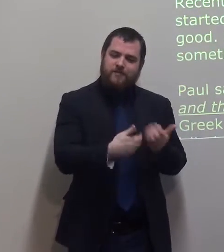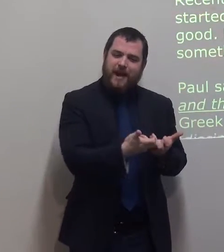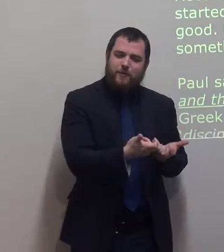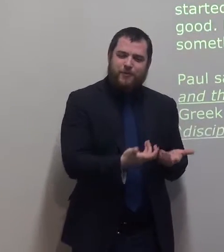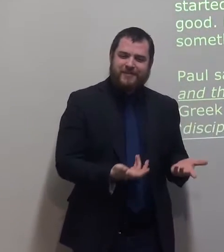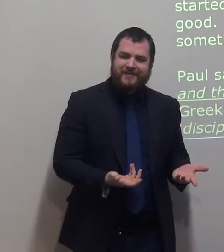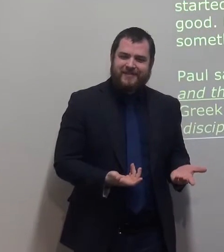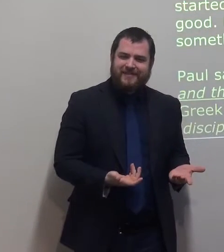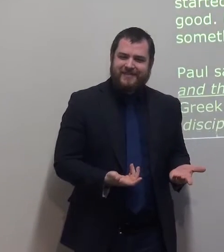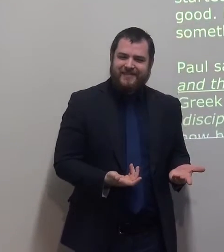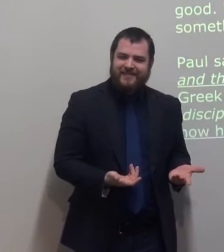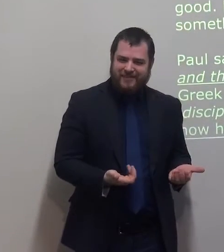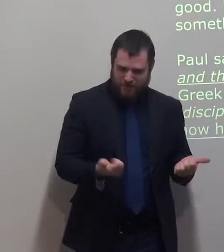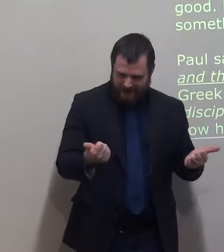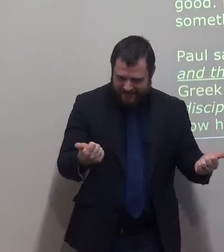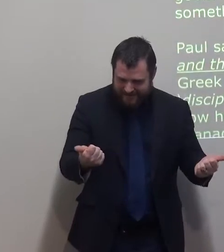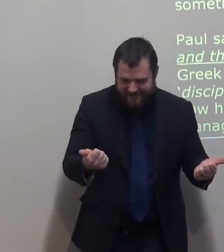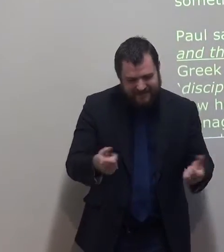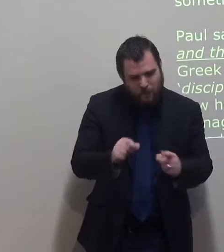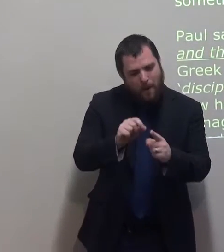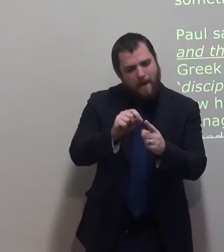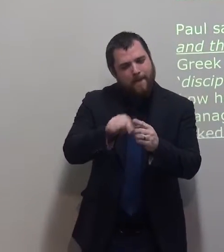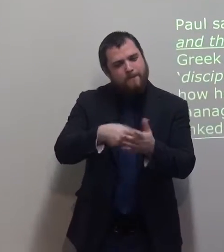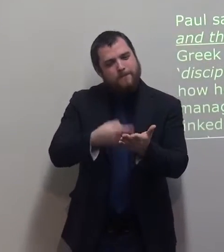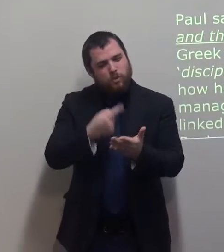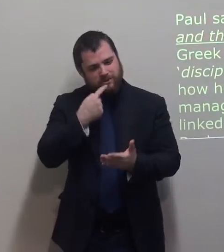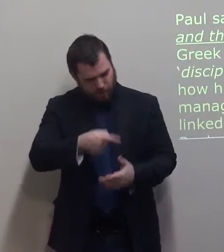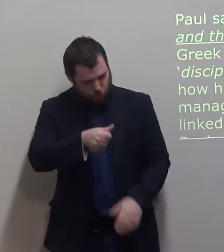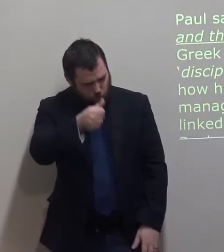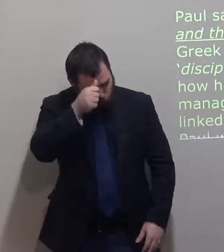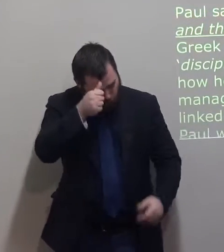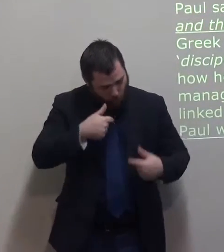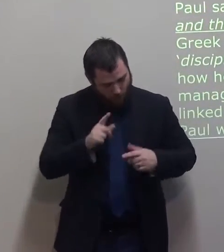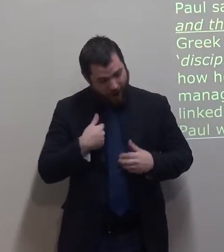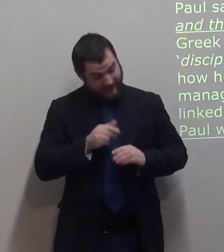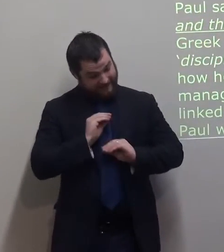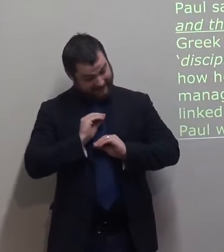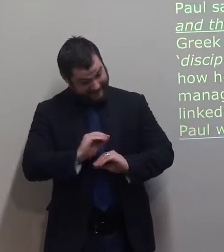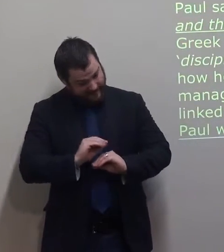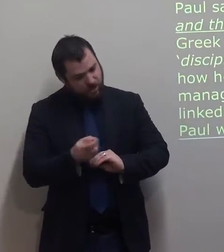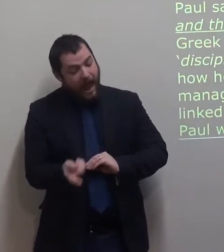Paul said, quote, you know what I teach and the way I live.